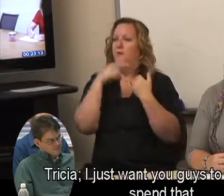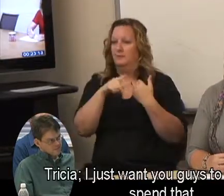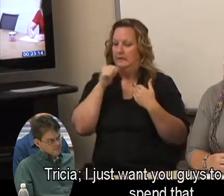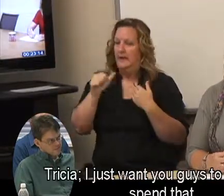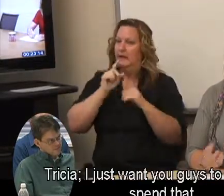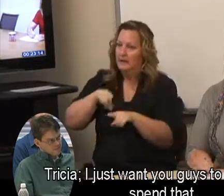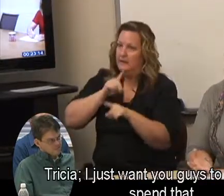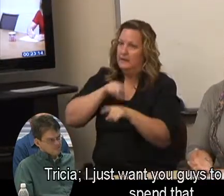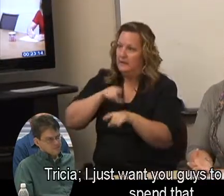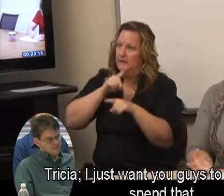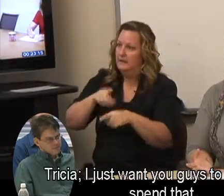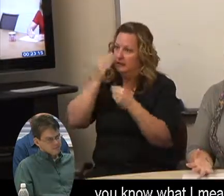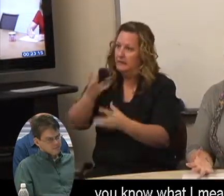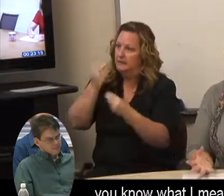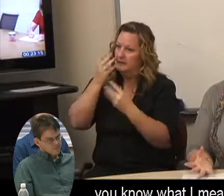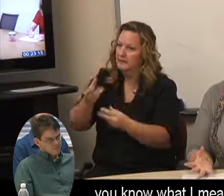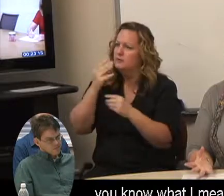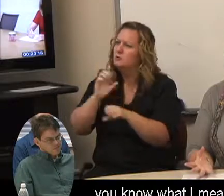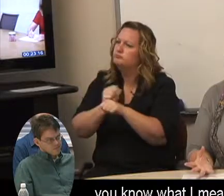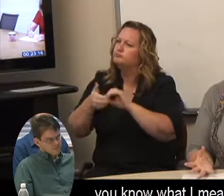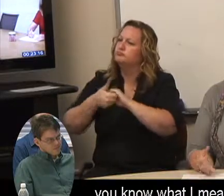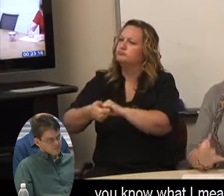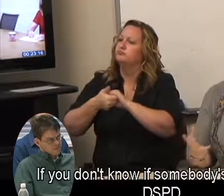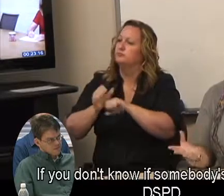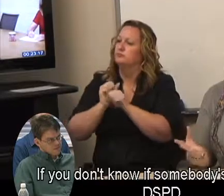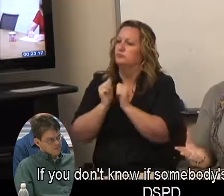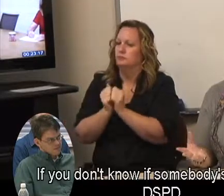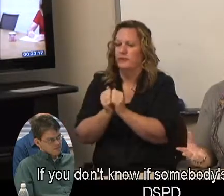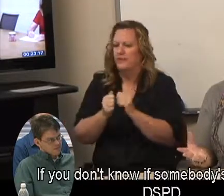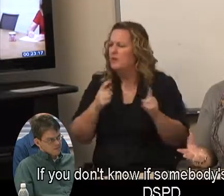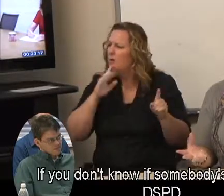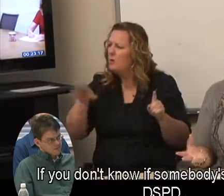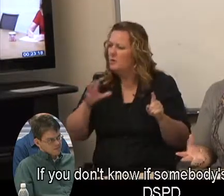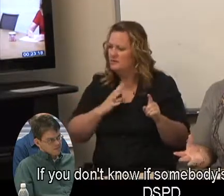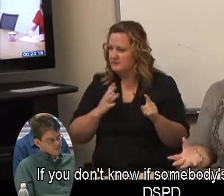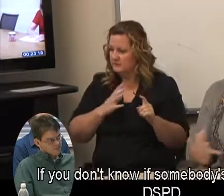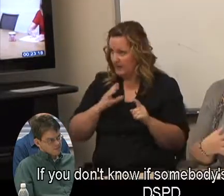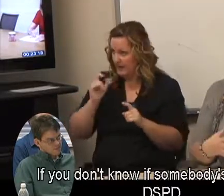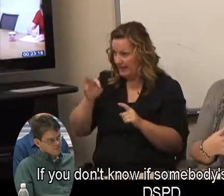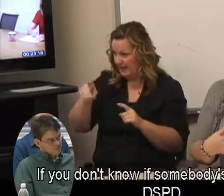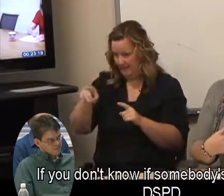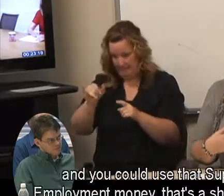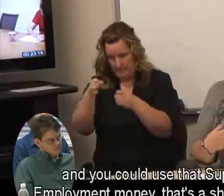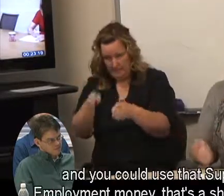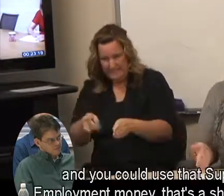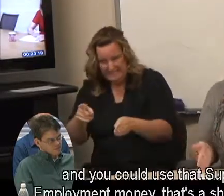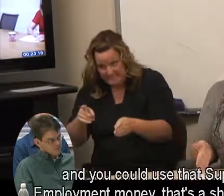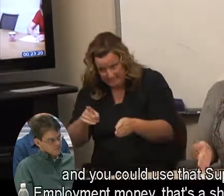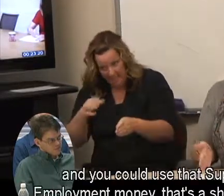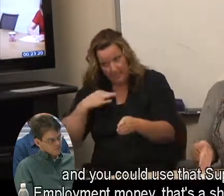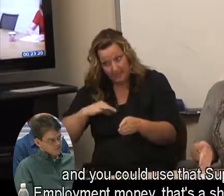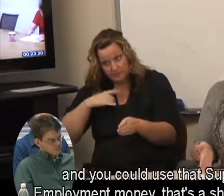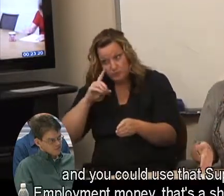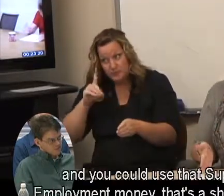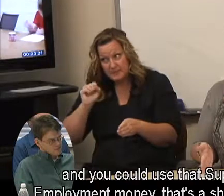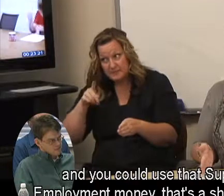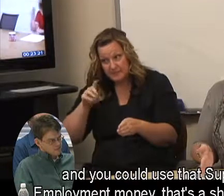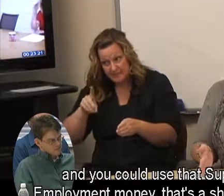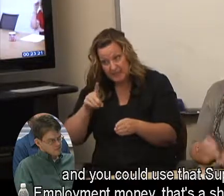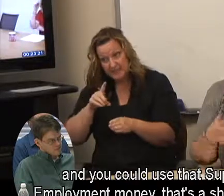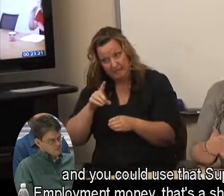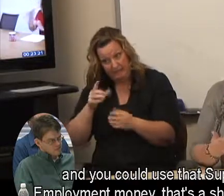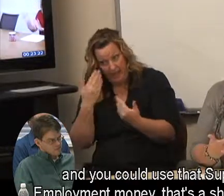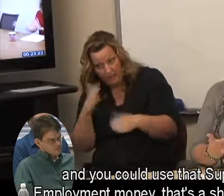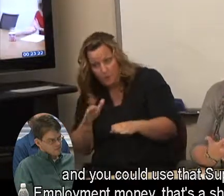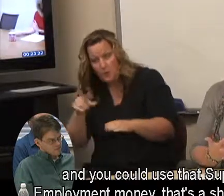information. I just want you guys to be able to spend that, you know what mean? If you don't know somebody's eligible for DSPD and you could use that support and employment money,